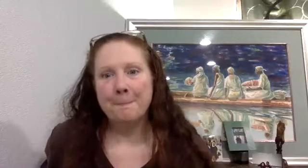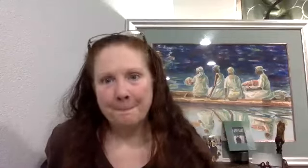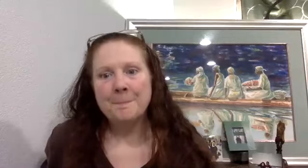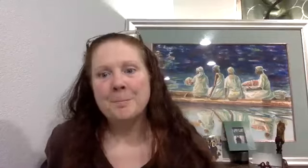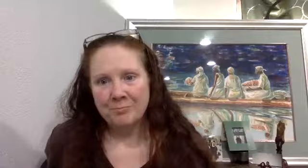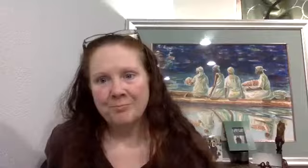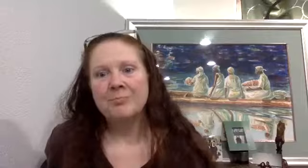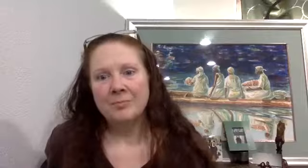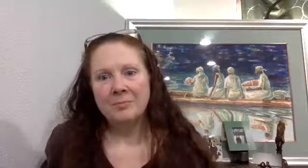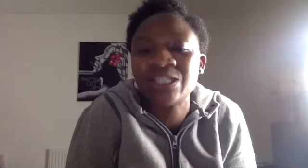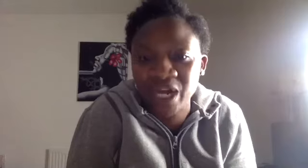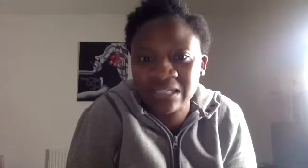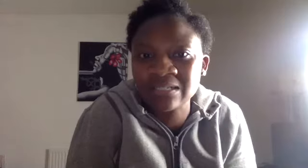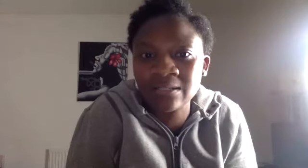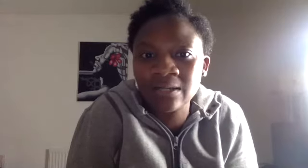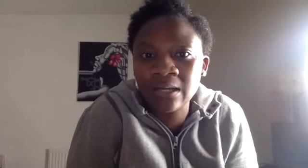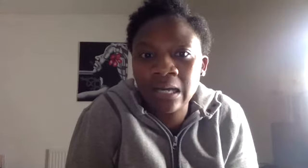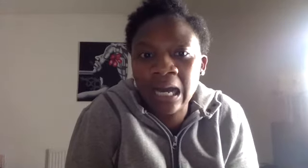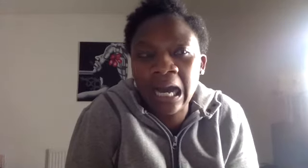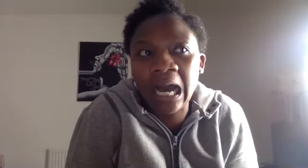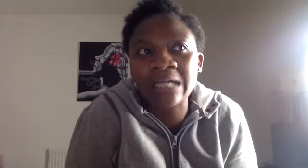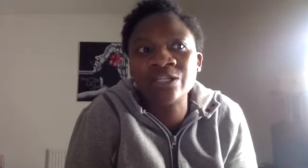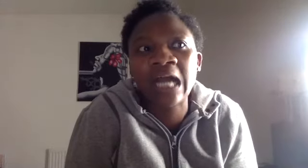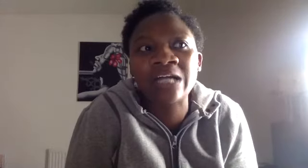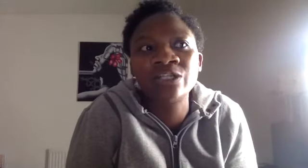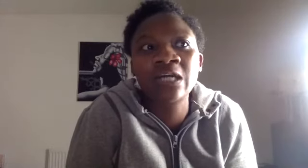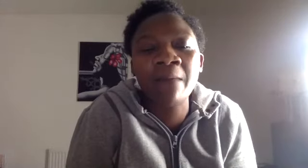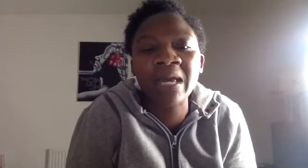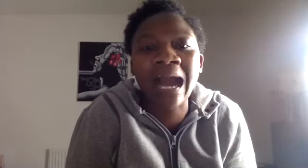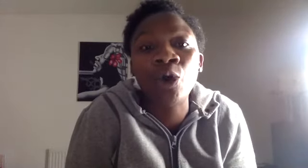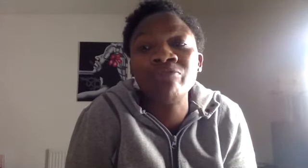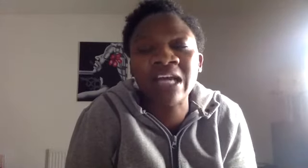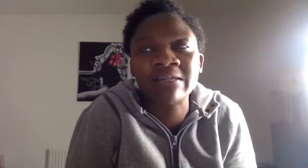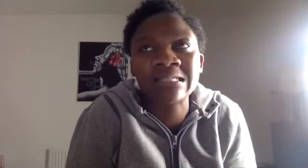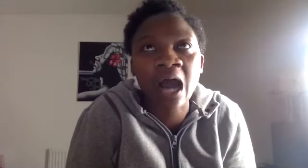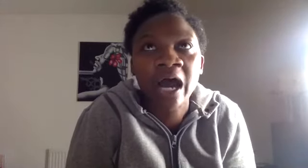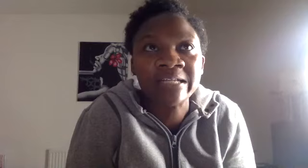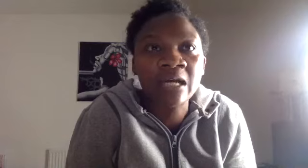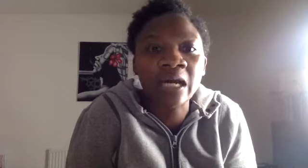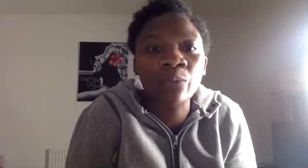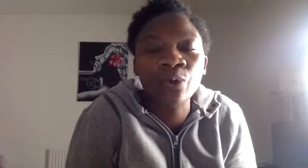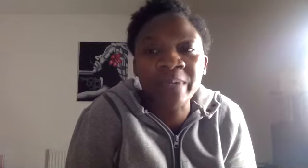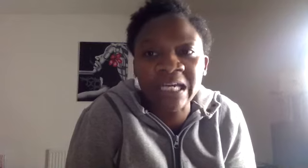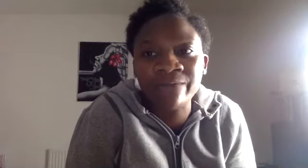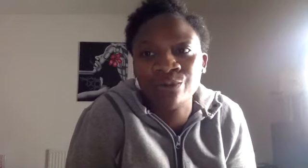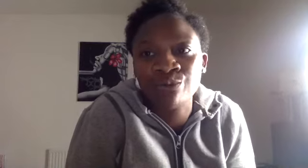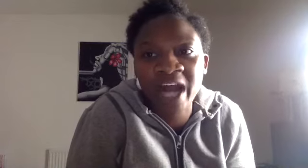cannot put a price on us. No, you cannot. You say you cannot. you're coming out on the other side, it will be for the right